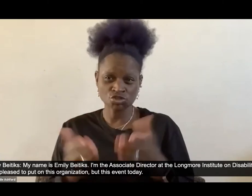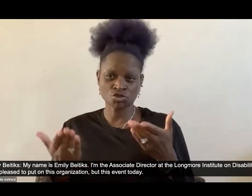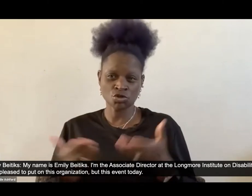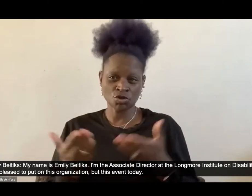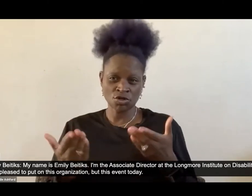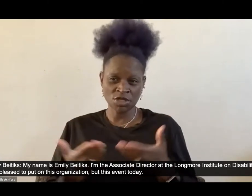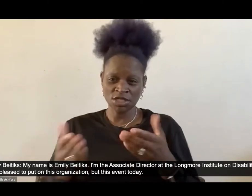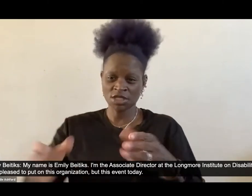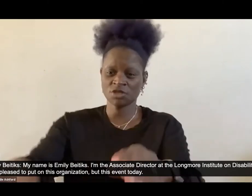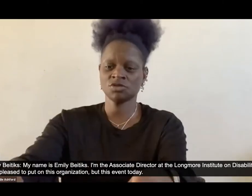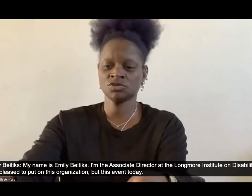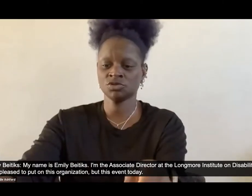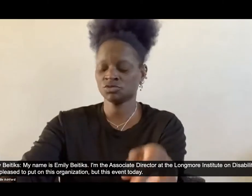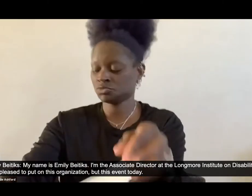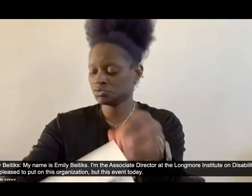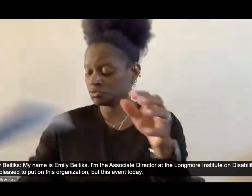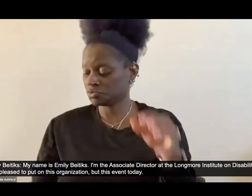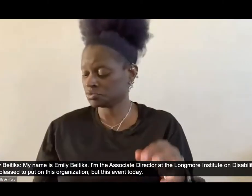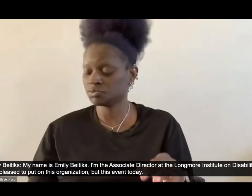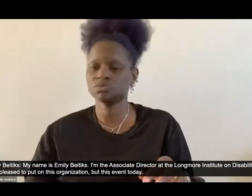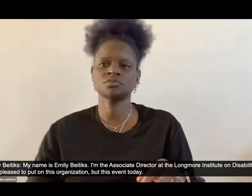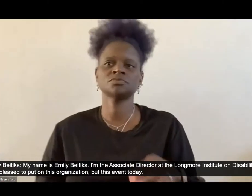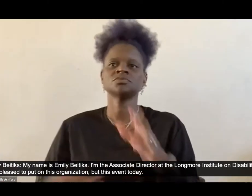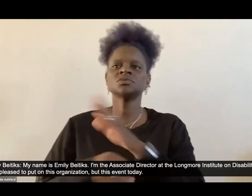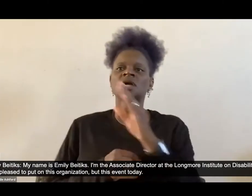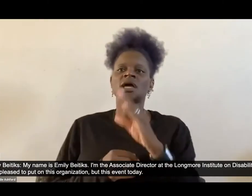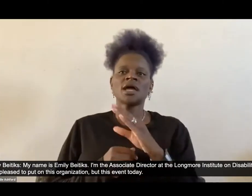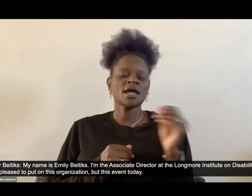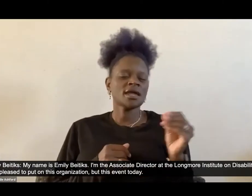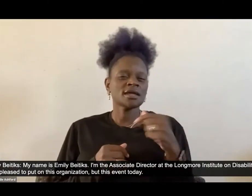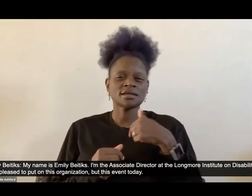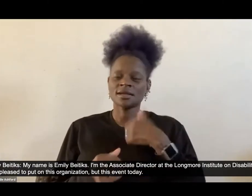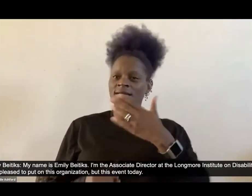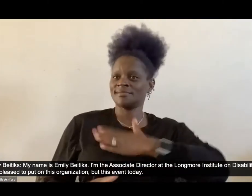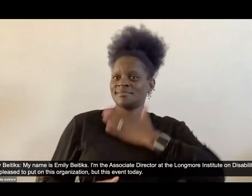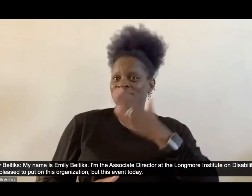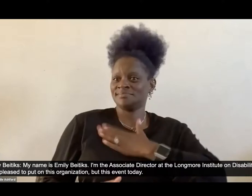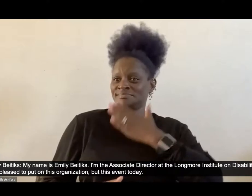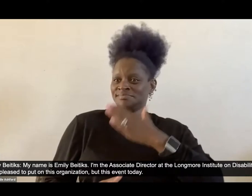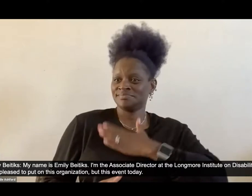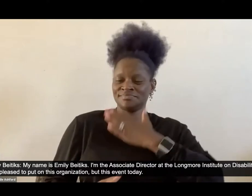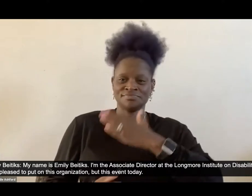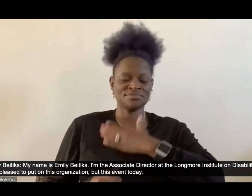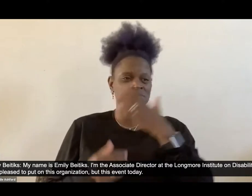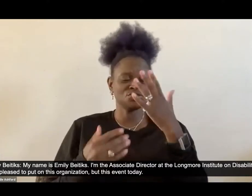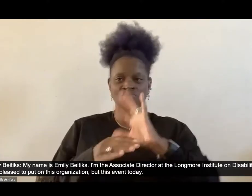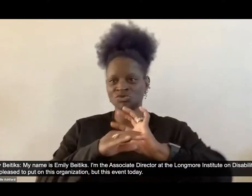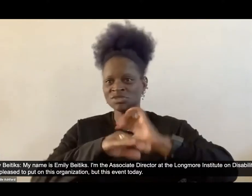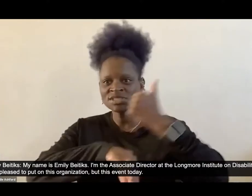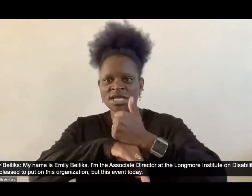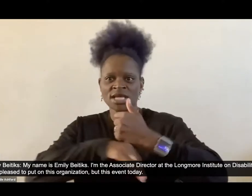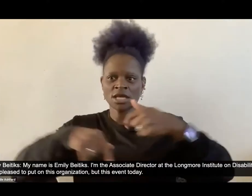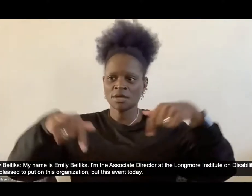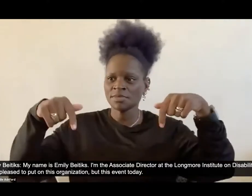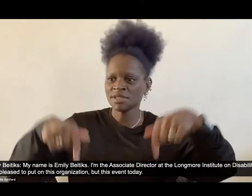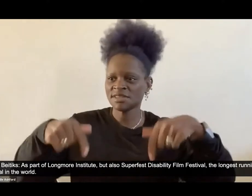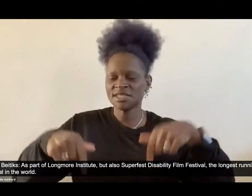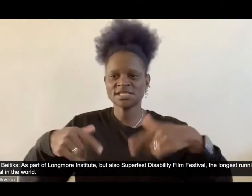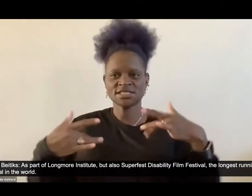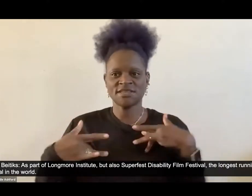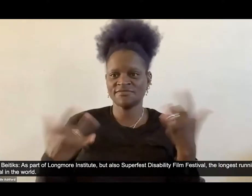Institute on Disability. And we were very pleased to put on this event today